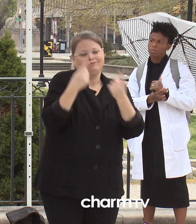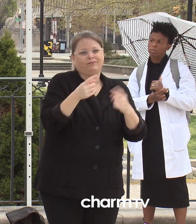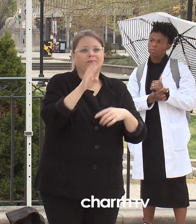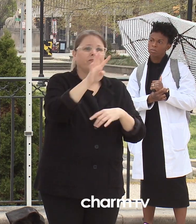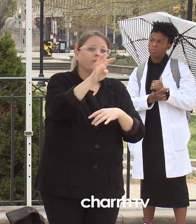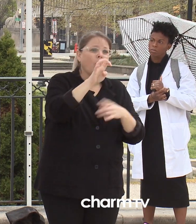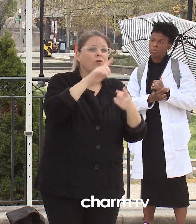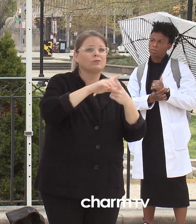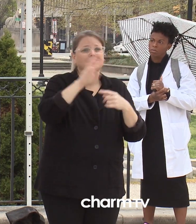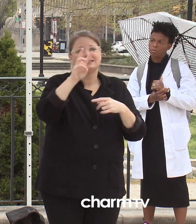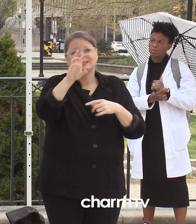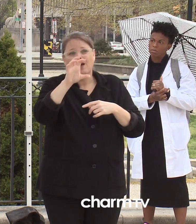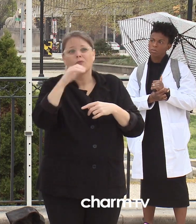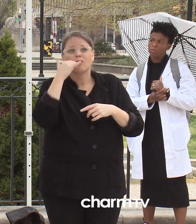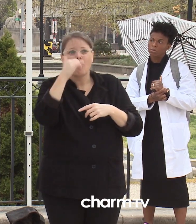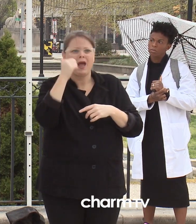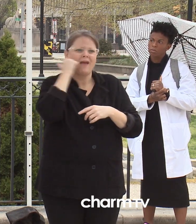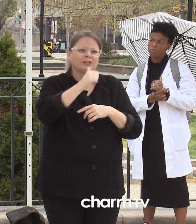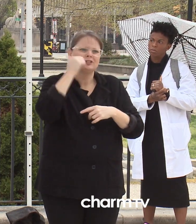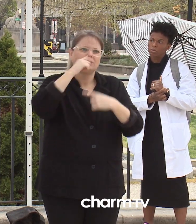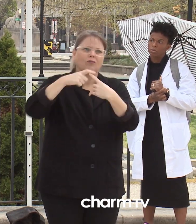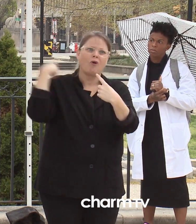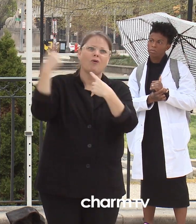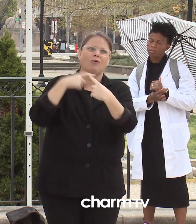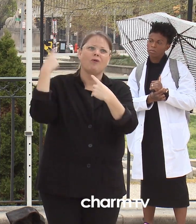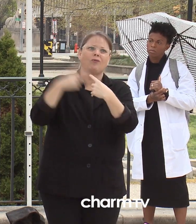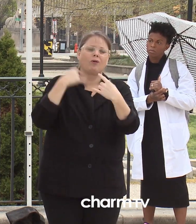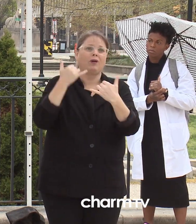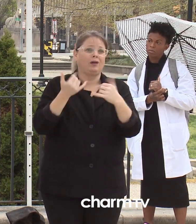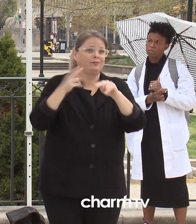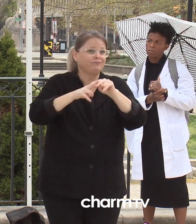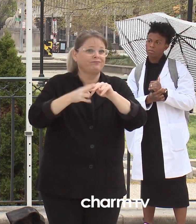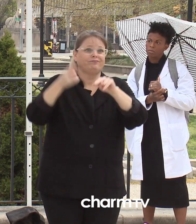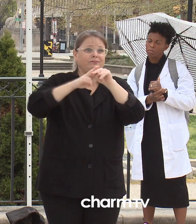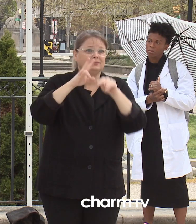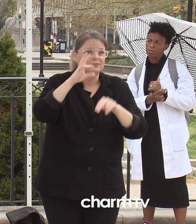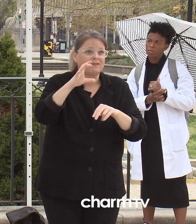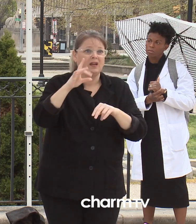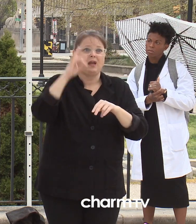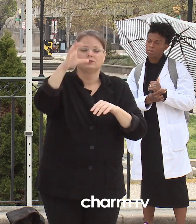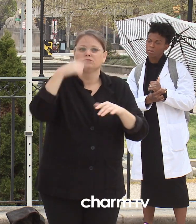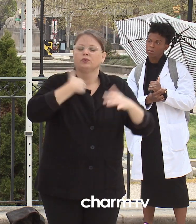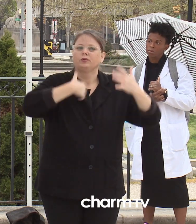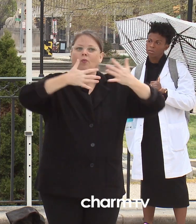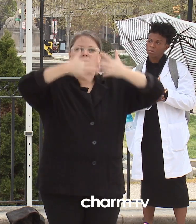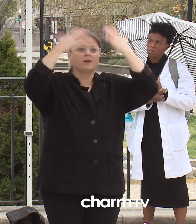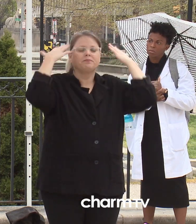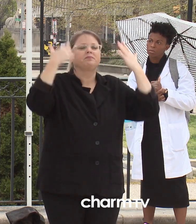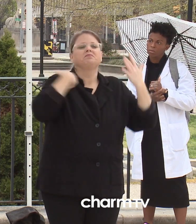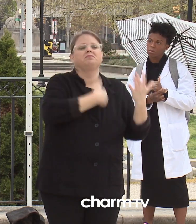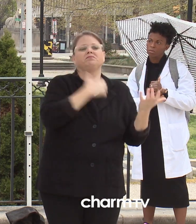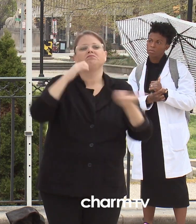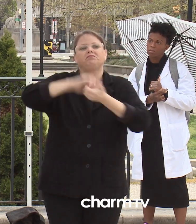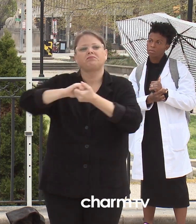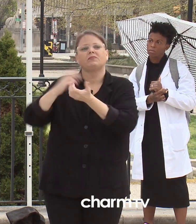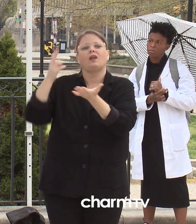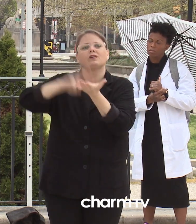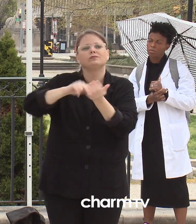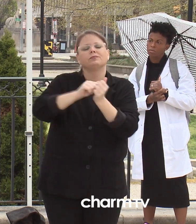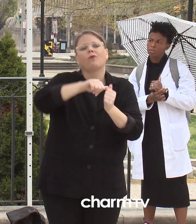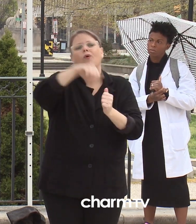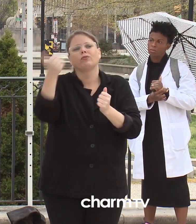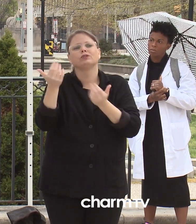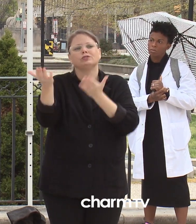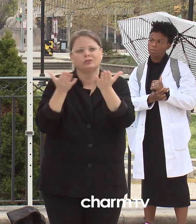be prepared for eight hundred to twelve hundred calls per day. What we did is the commercial service is going to provide assistance for our low acuity